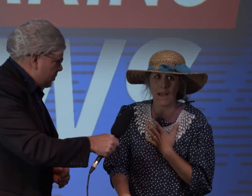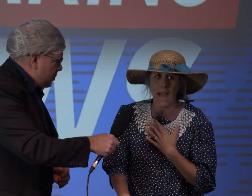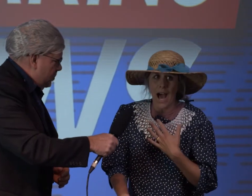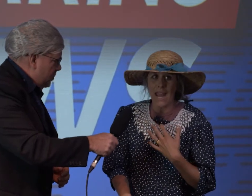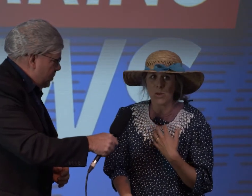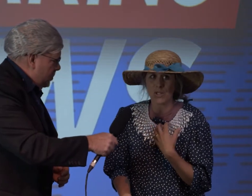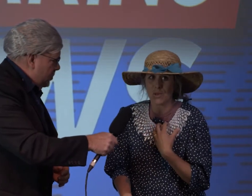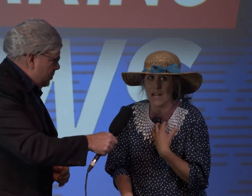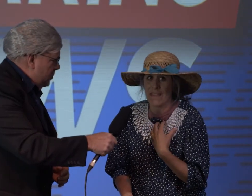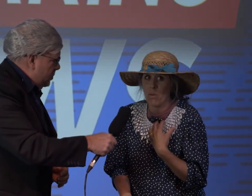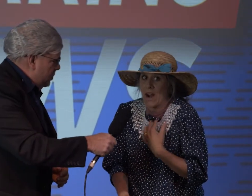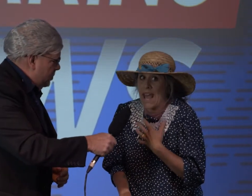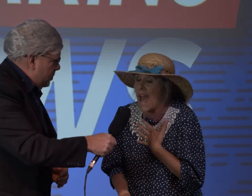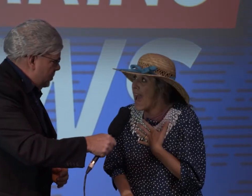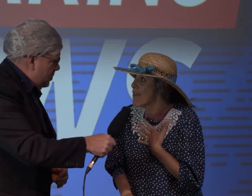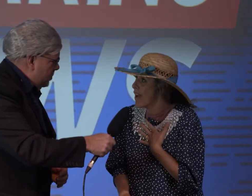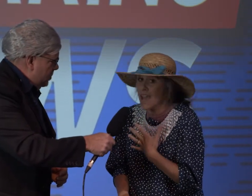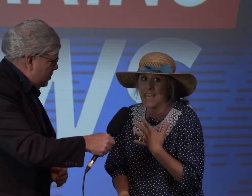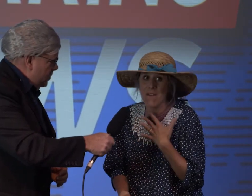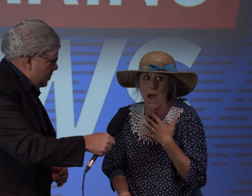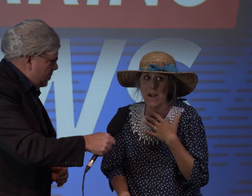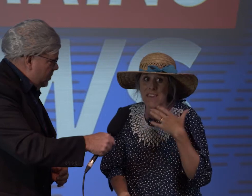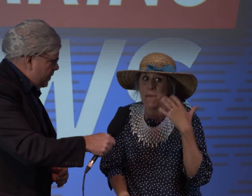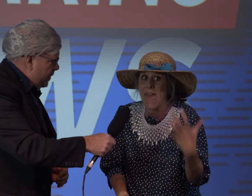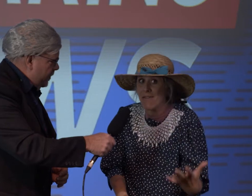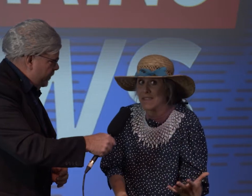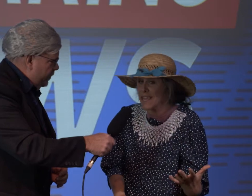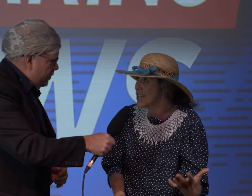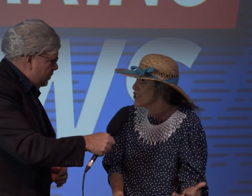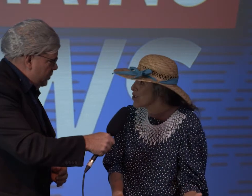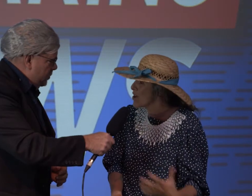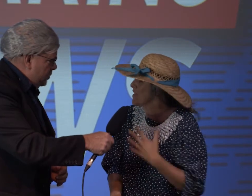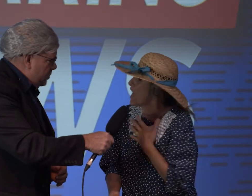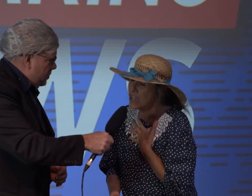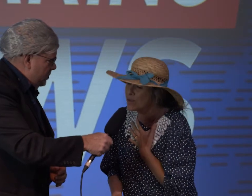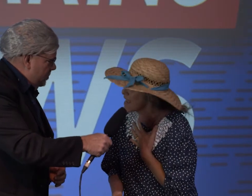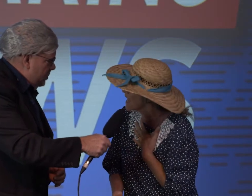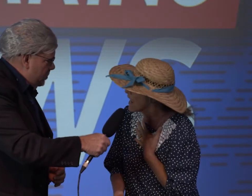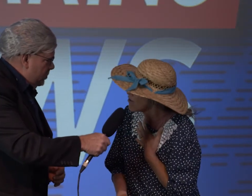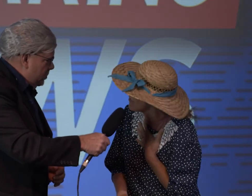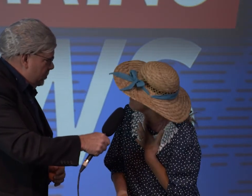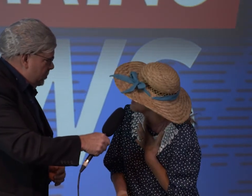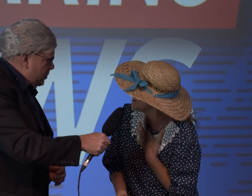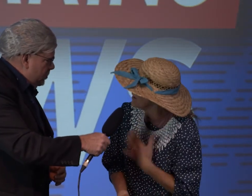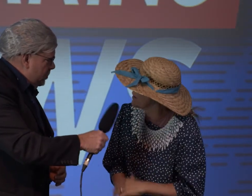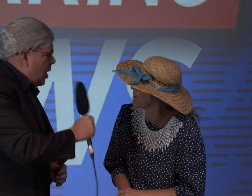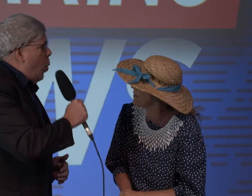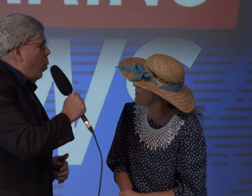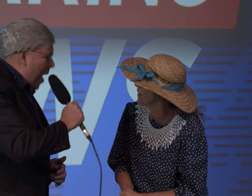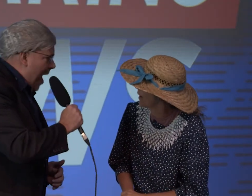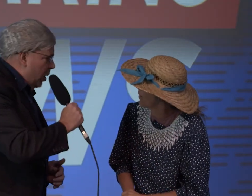him i don't just want to give him what i have i give him i want to give him everything he deserves he'll take care of me